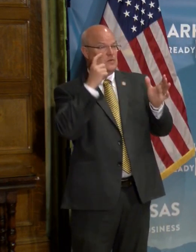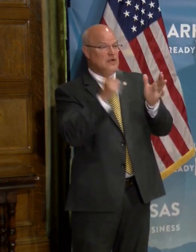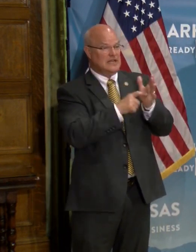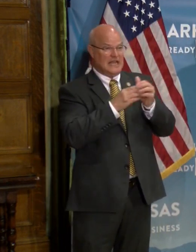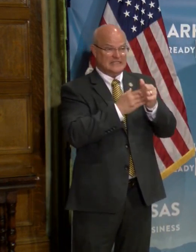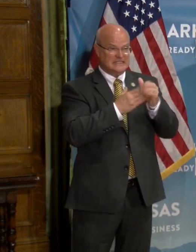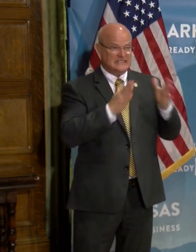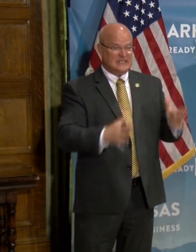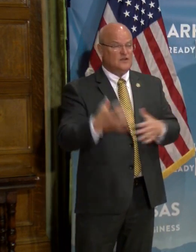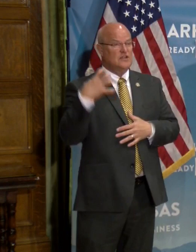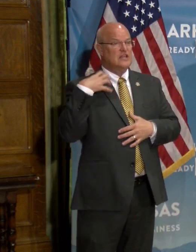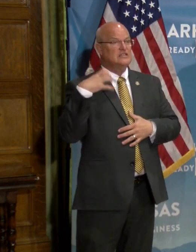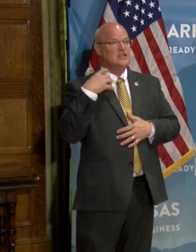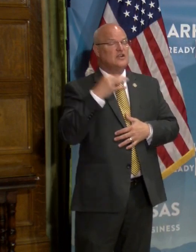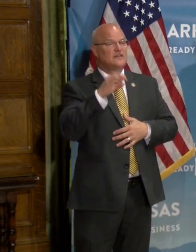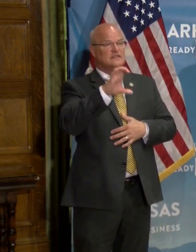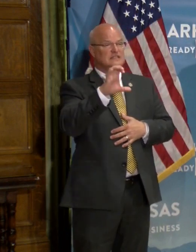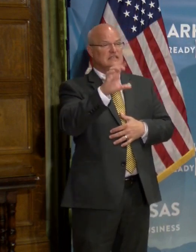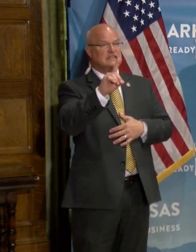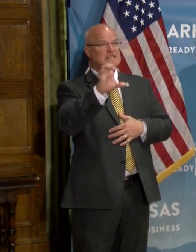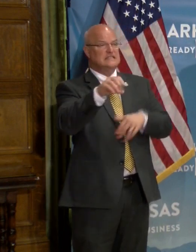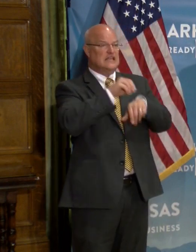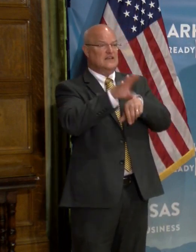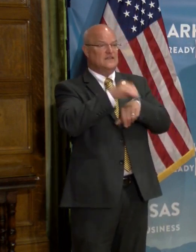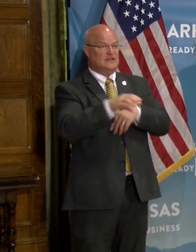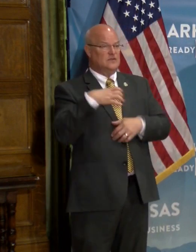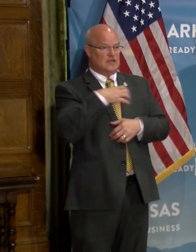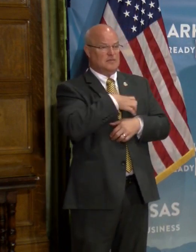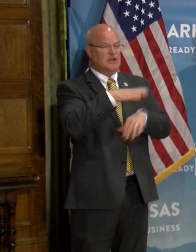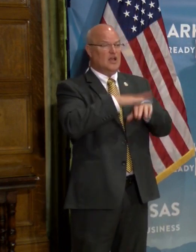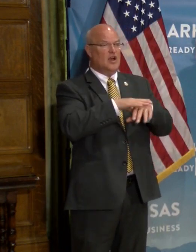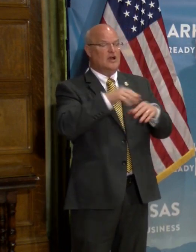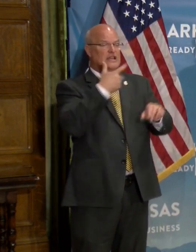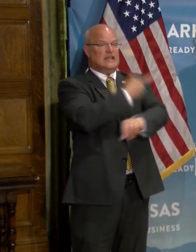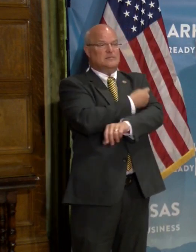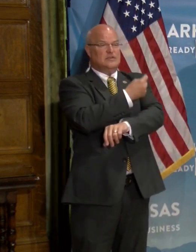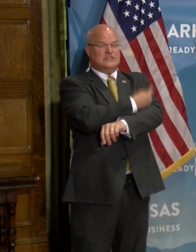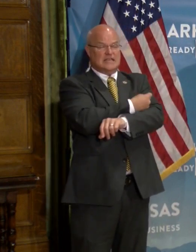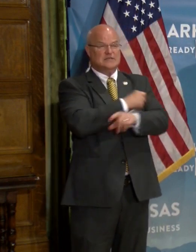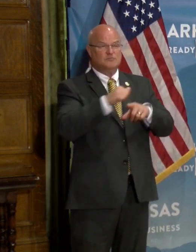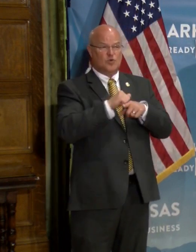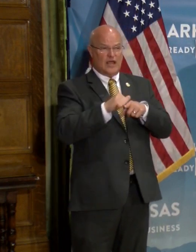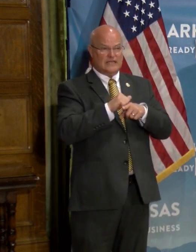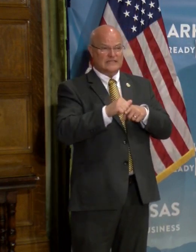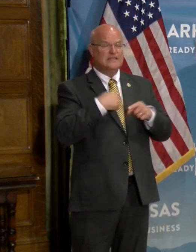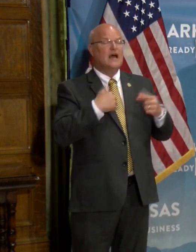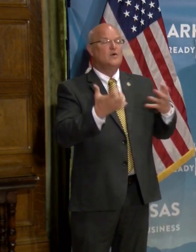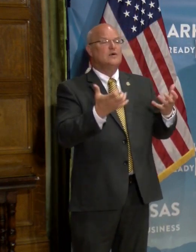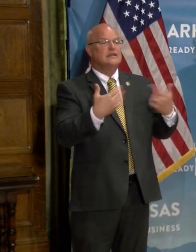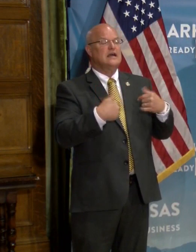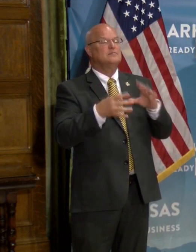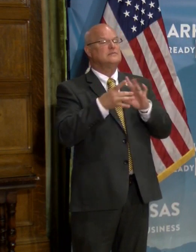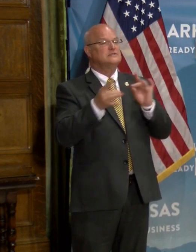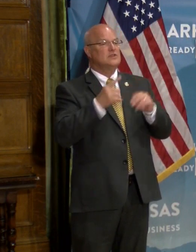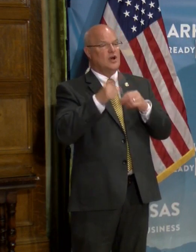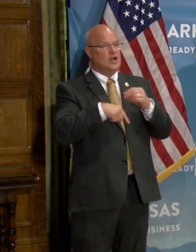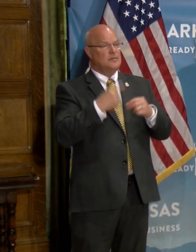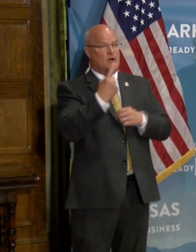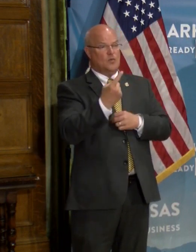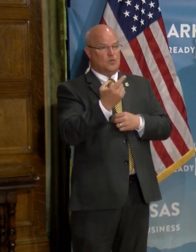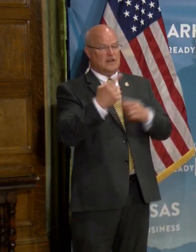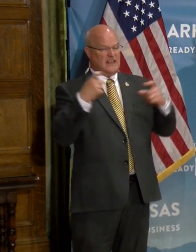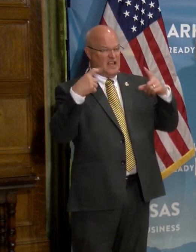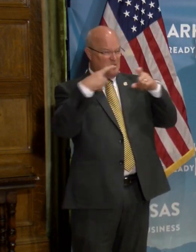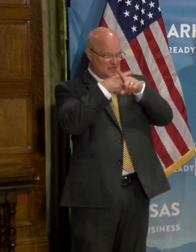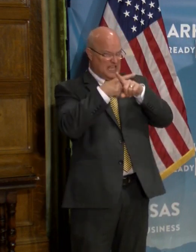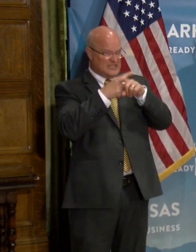leader as the chair of the CDC's Advisory Committee on Immunization Practices. I'm going to have him come up and talk about one of the